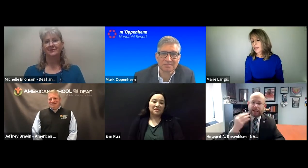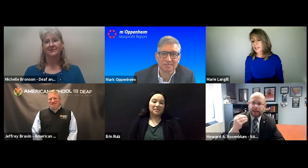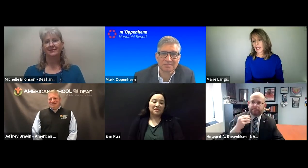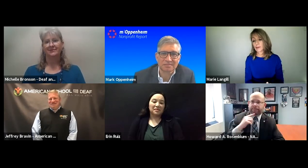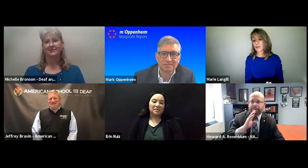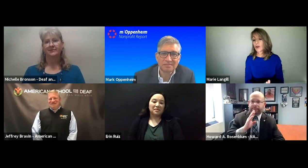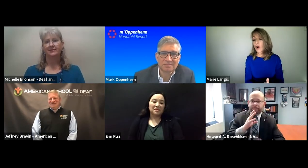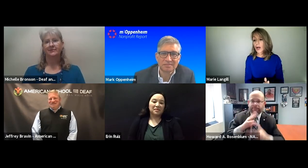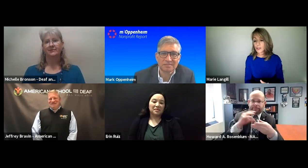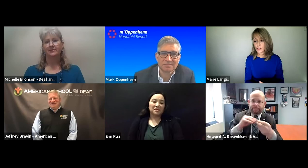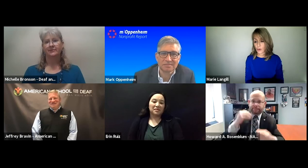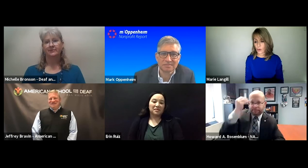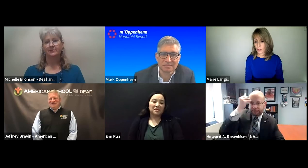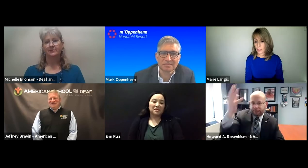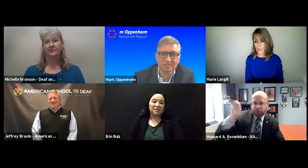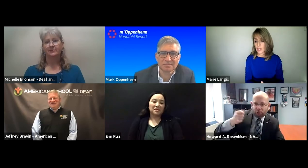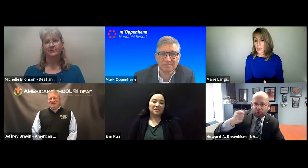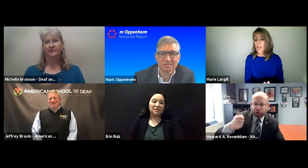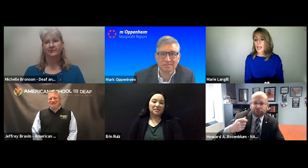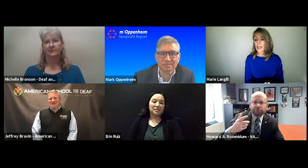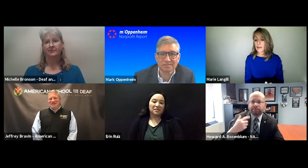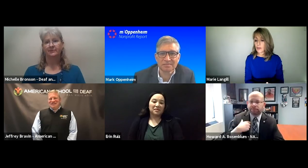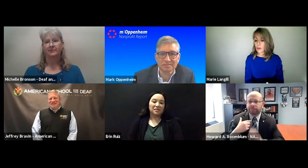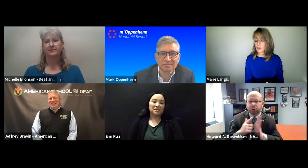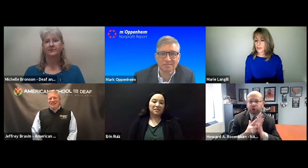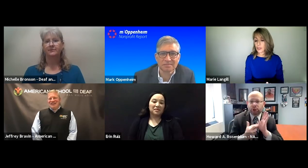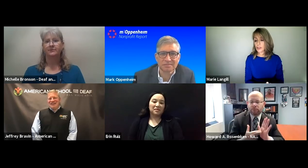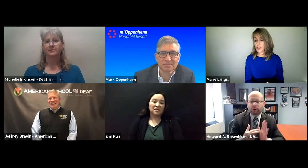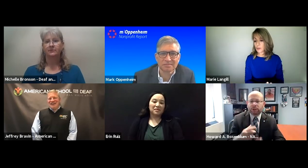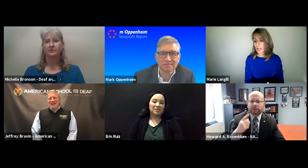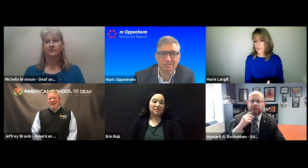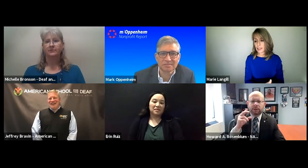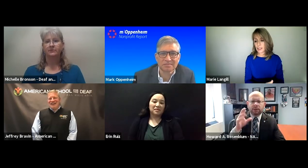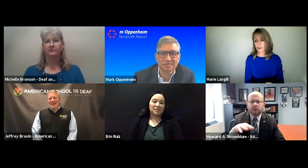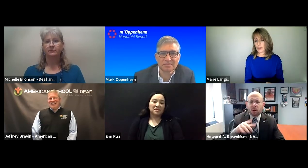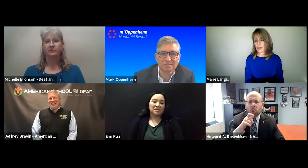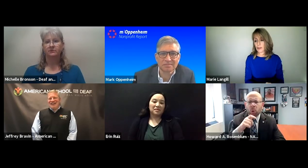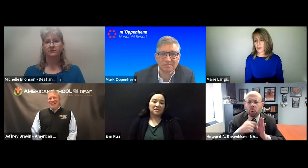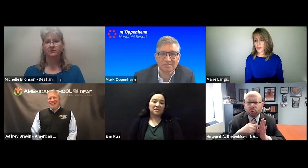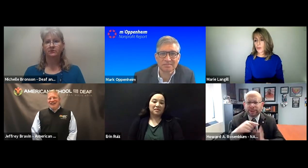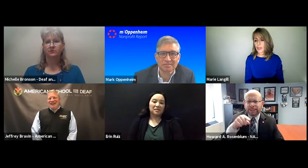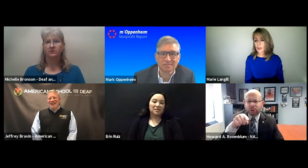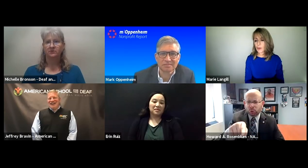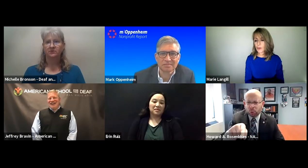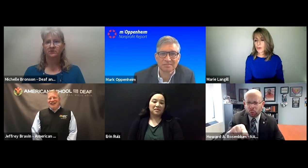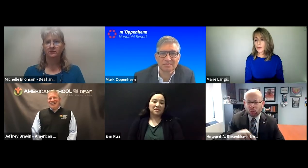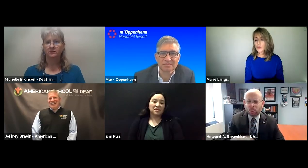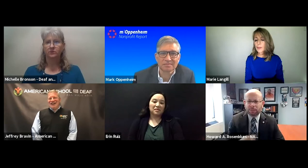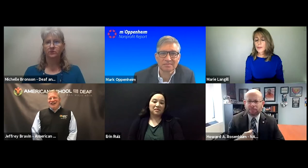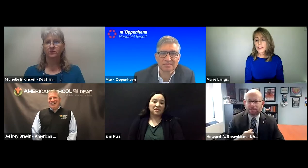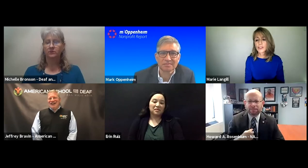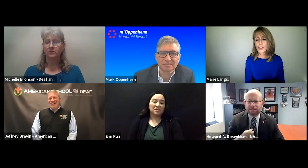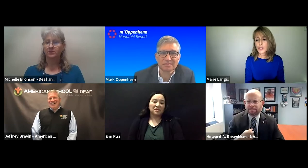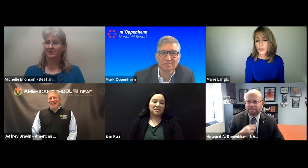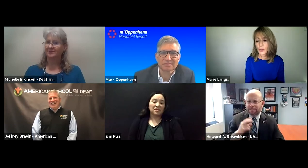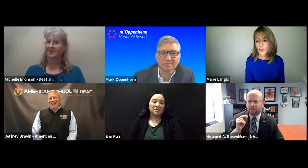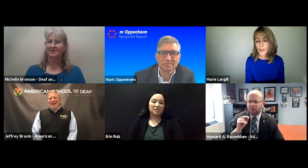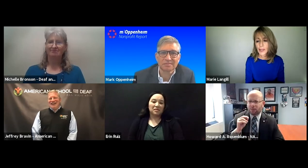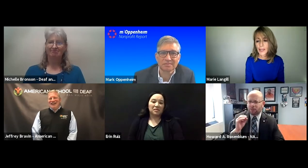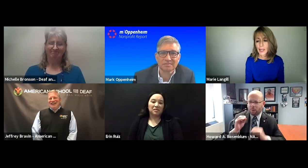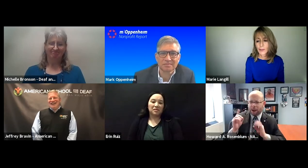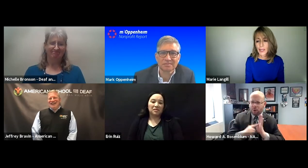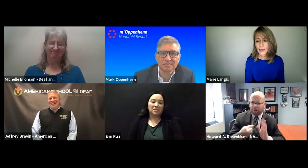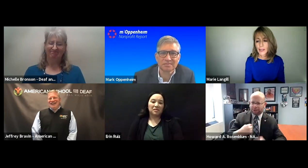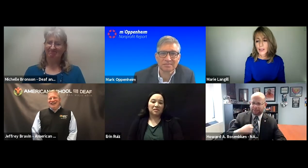explain how many times I've gone into court and I've told the judge and explained to him and I said, wait a minute, well, who's represents you?